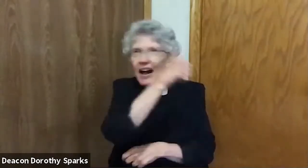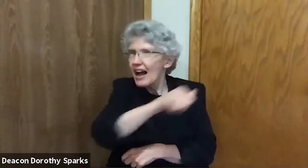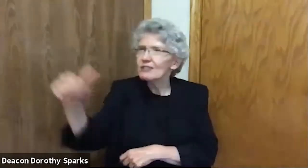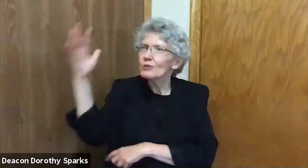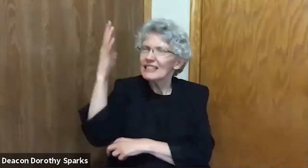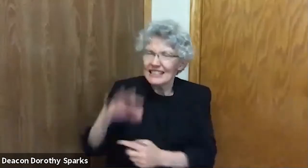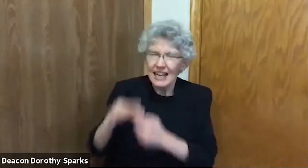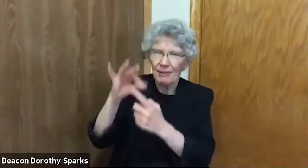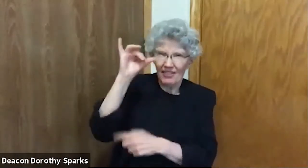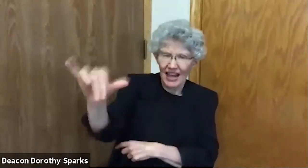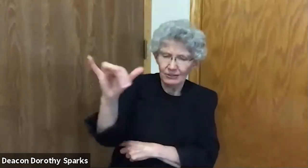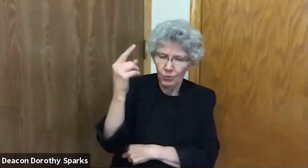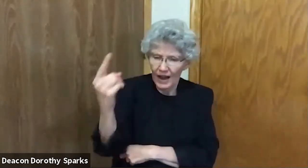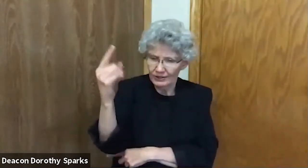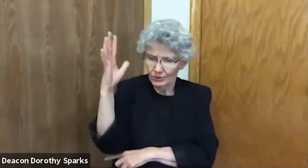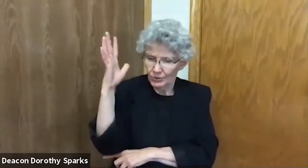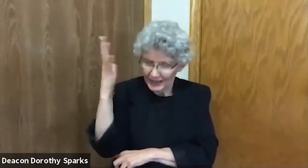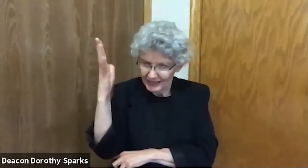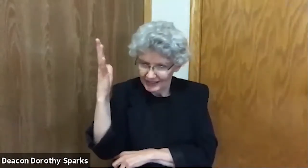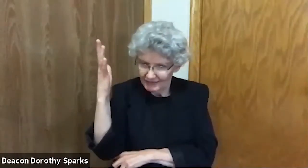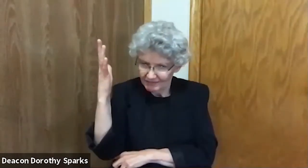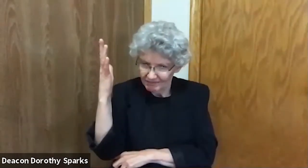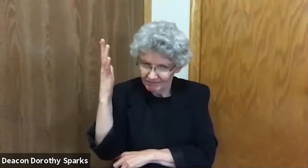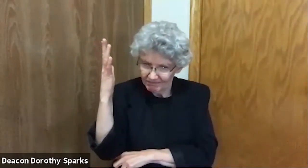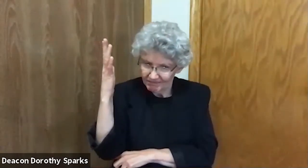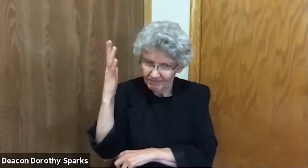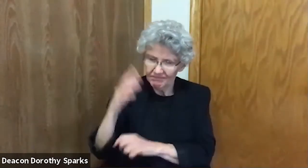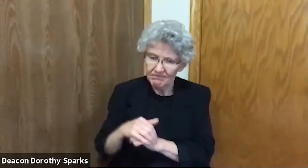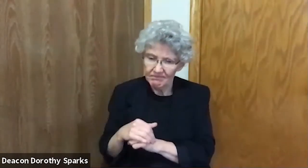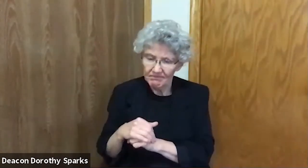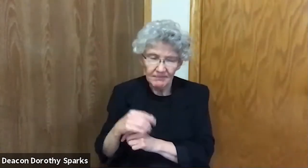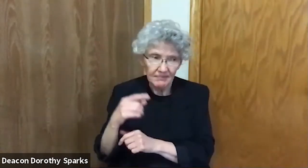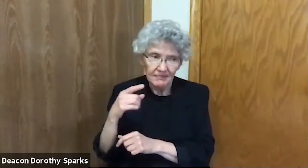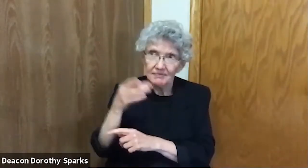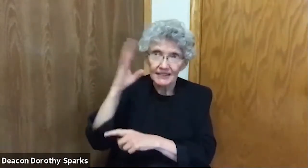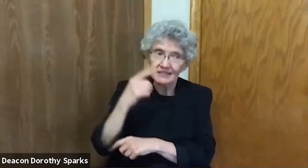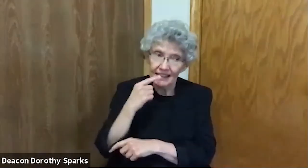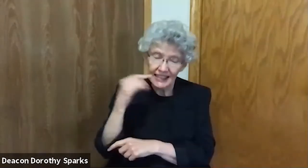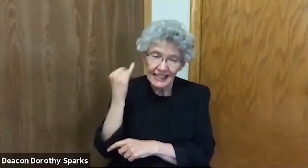The woman answered, God said, we could eat fruit from any tree in the garden except the one in the middle.